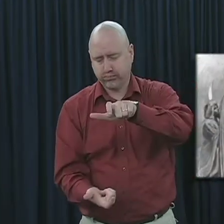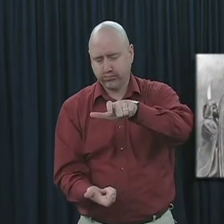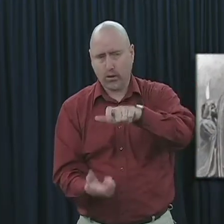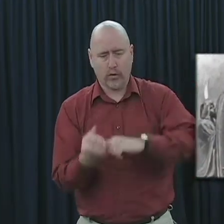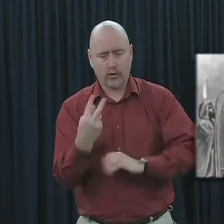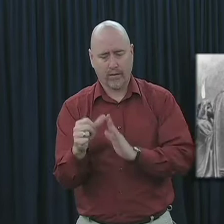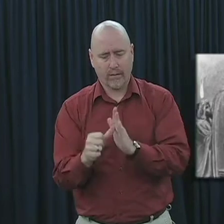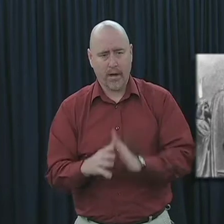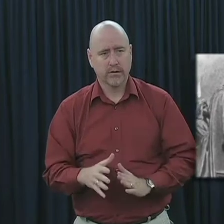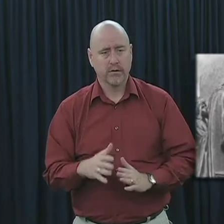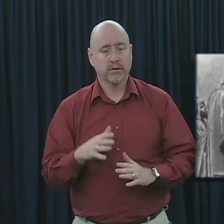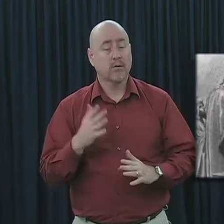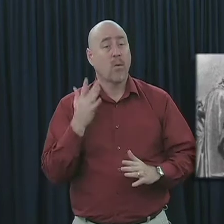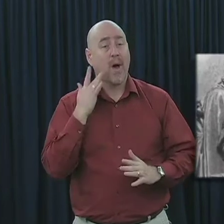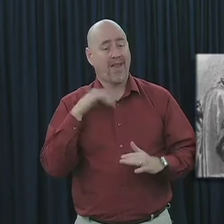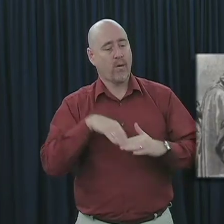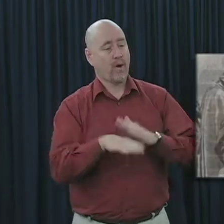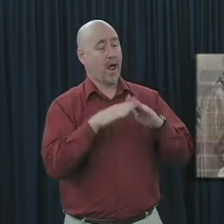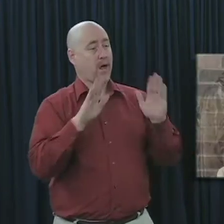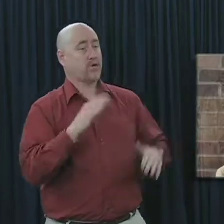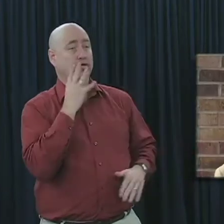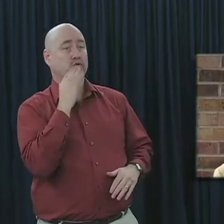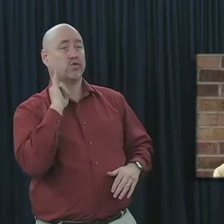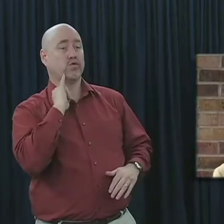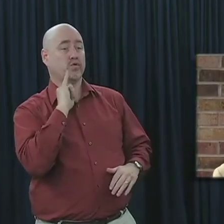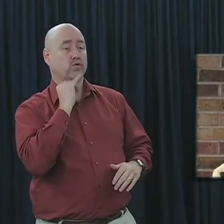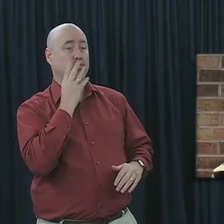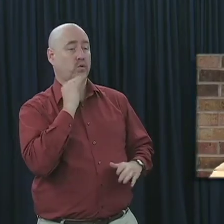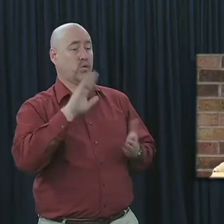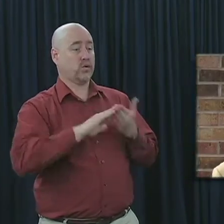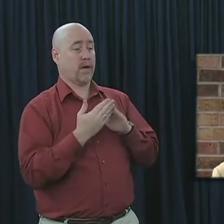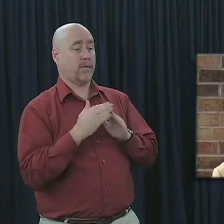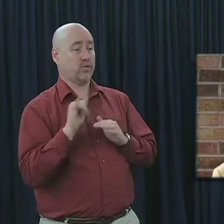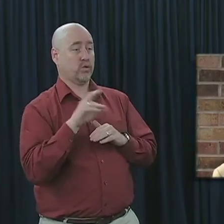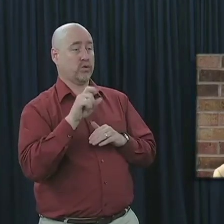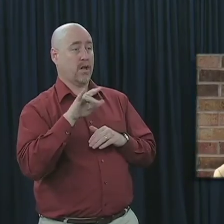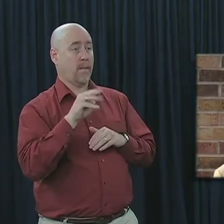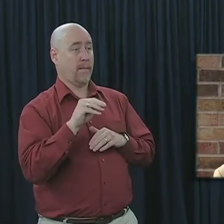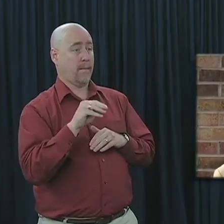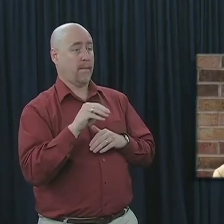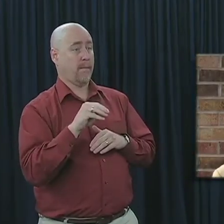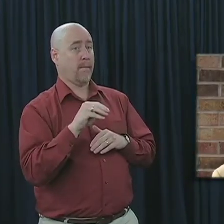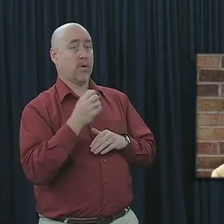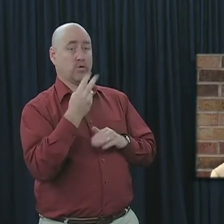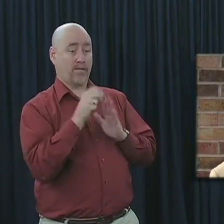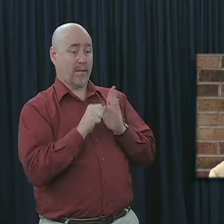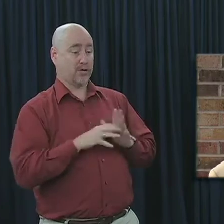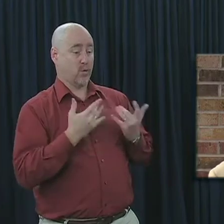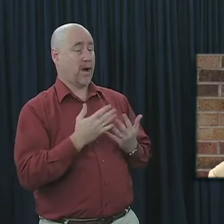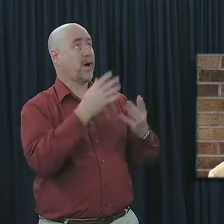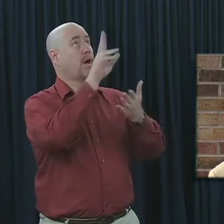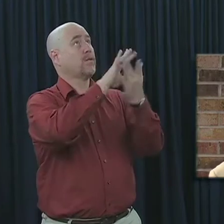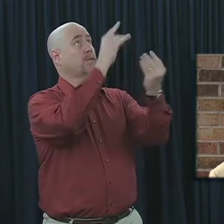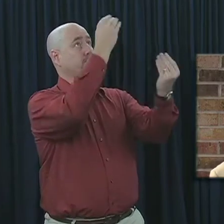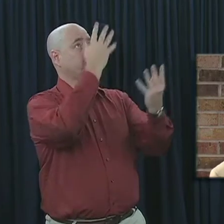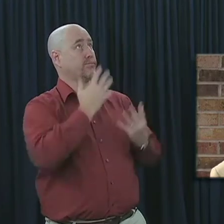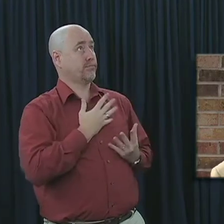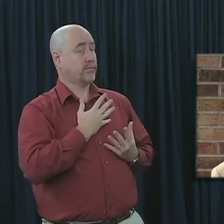waiting in a house in Jerusalem. Having no prior learning in some of these languages mentioned in verses 9-11, the